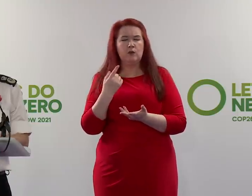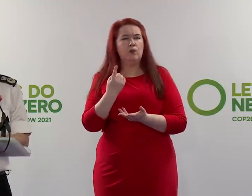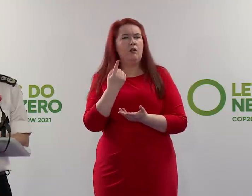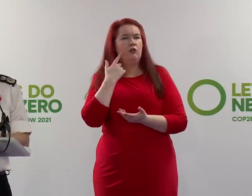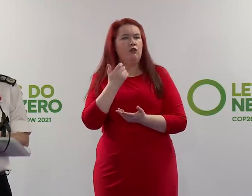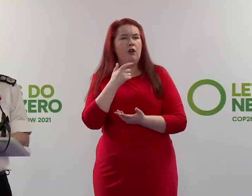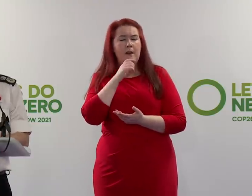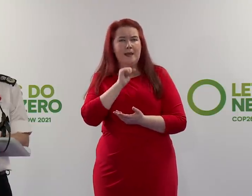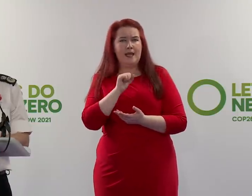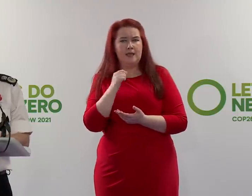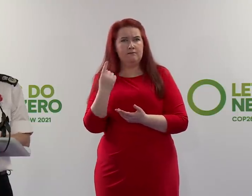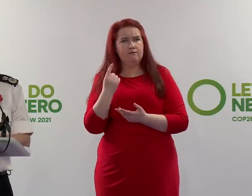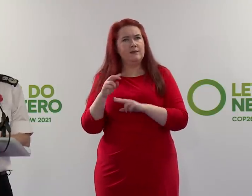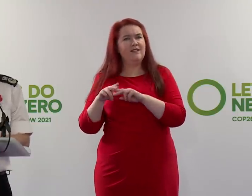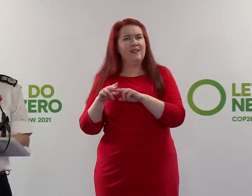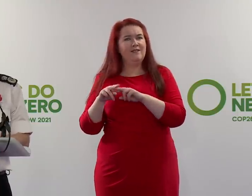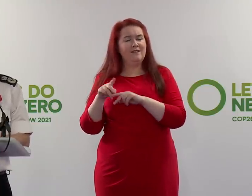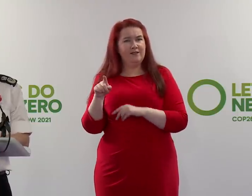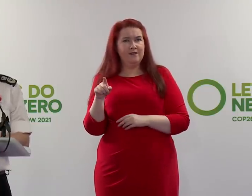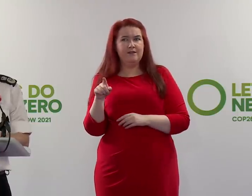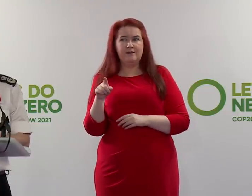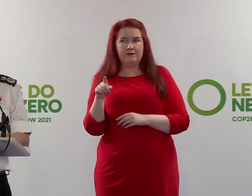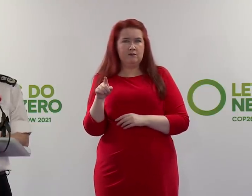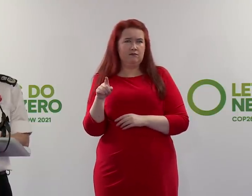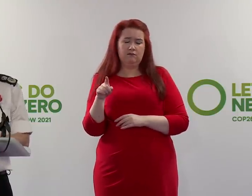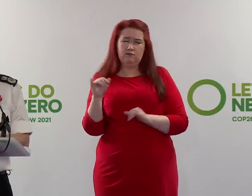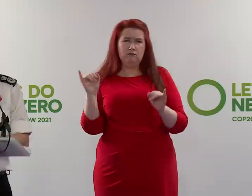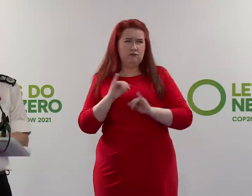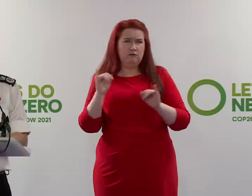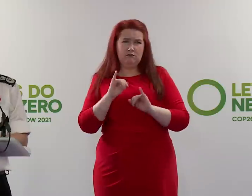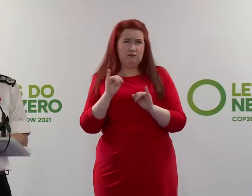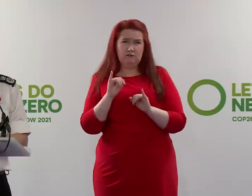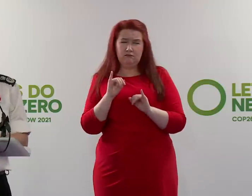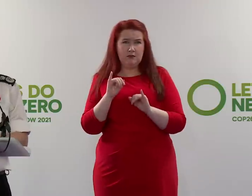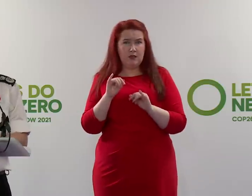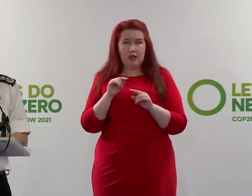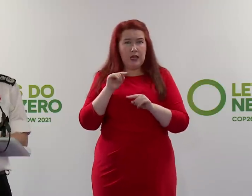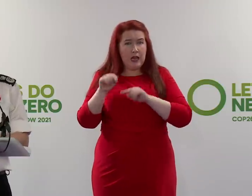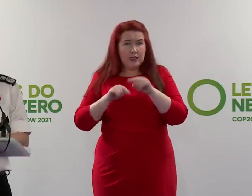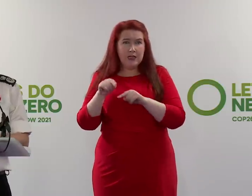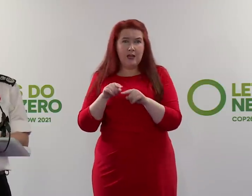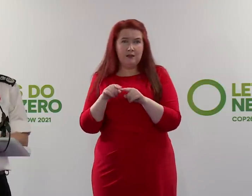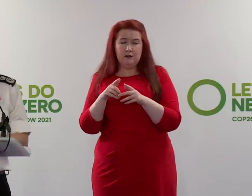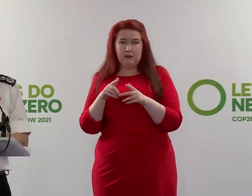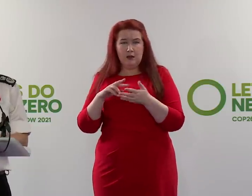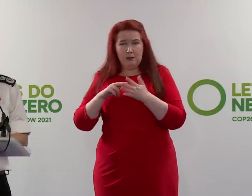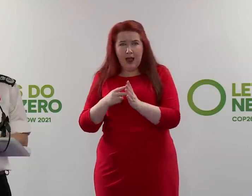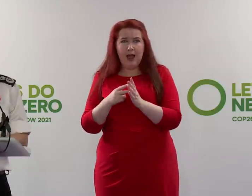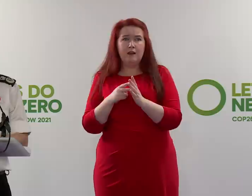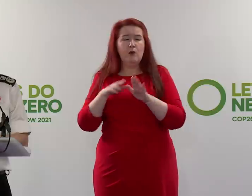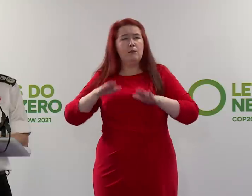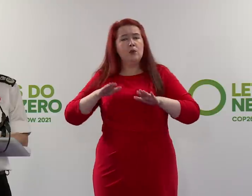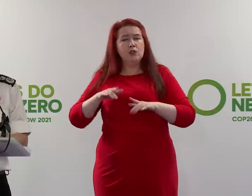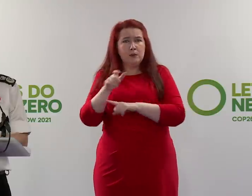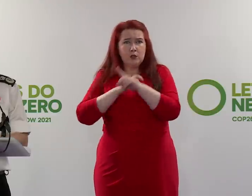in Fife for horrendous attack planning against the Muslim community and some of